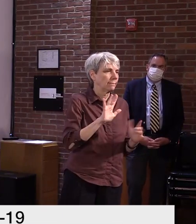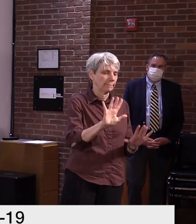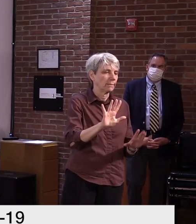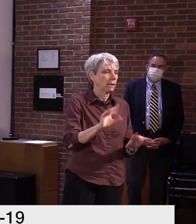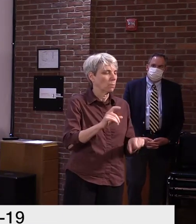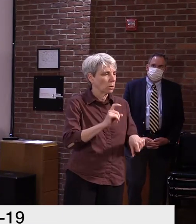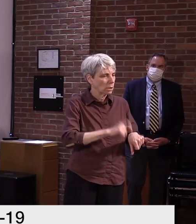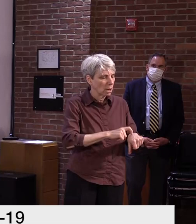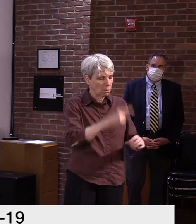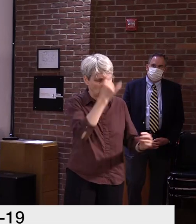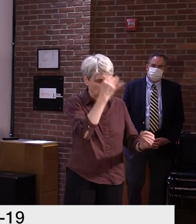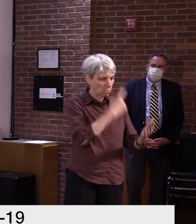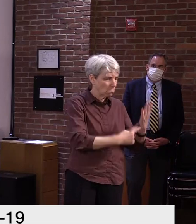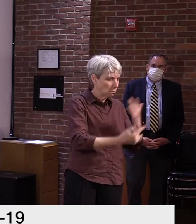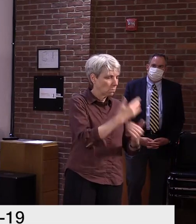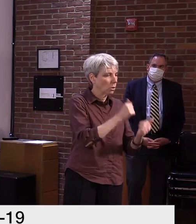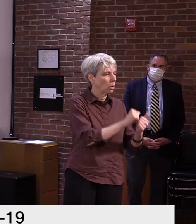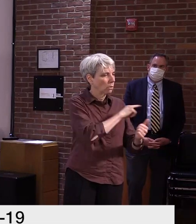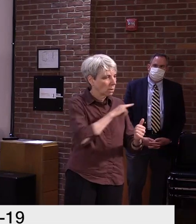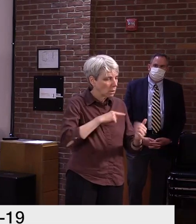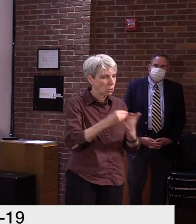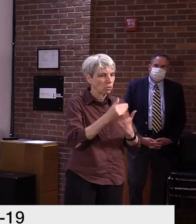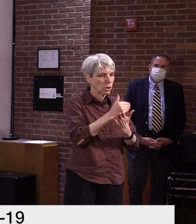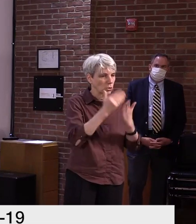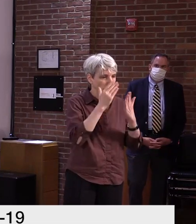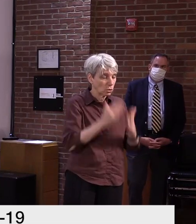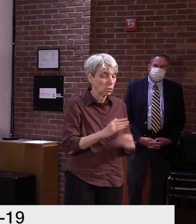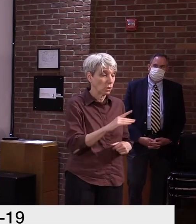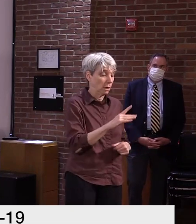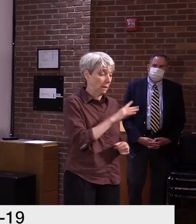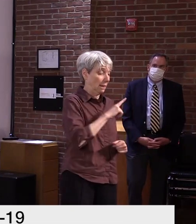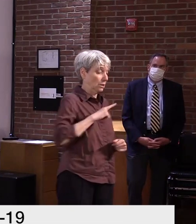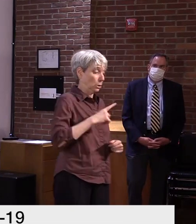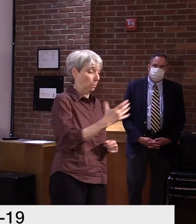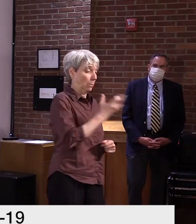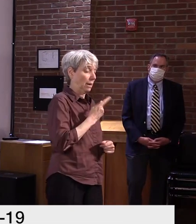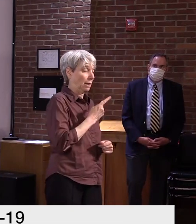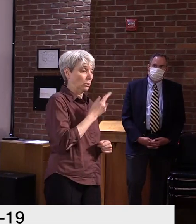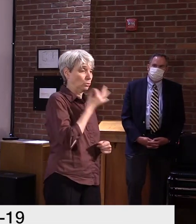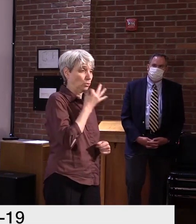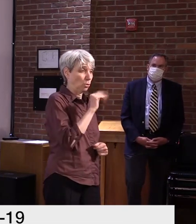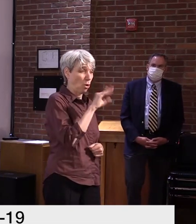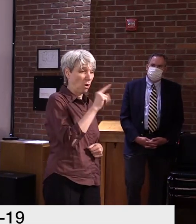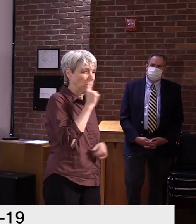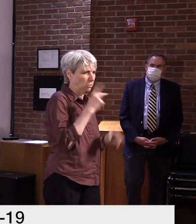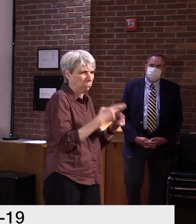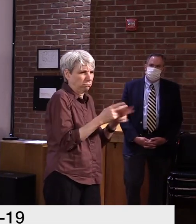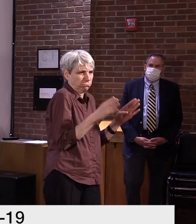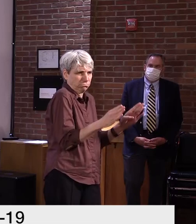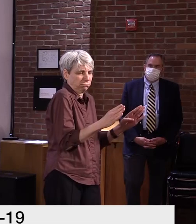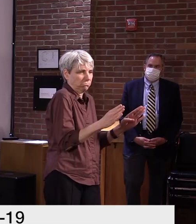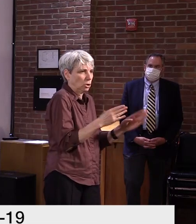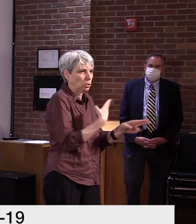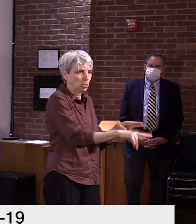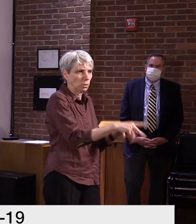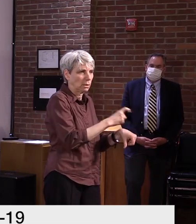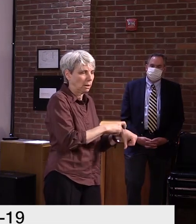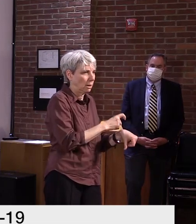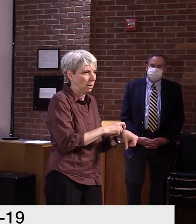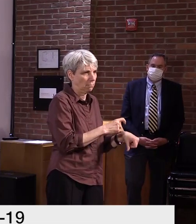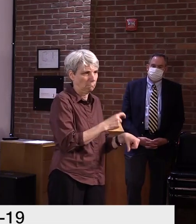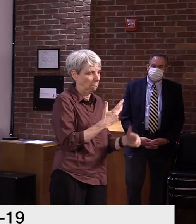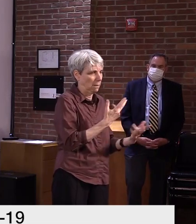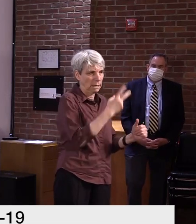I'm not sure that they'll be wanting to take that up in their abbreviated session. In August, this will be, I'm sure,